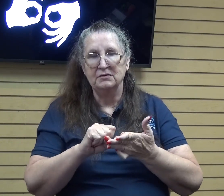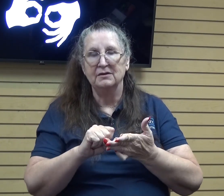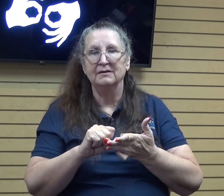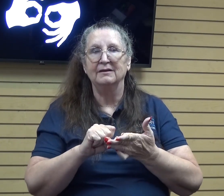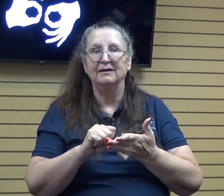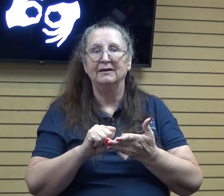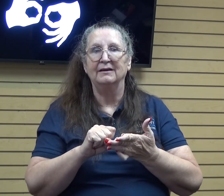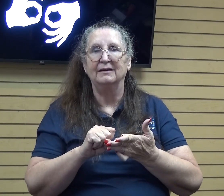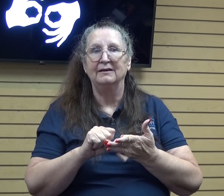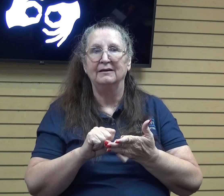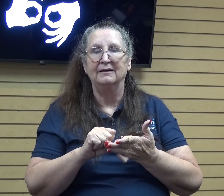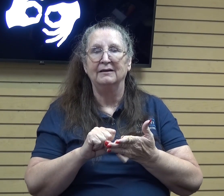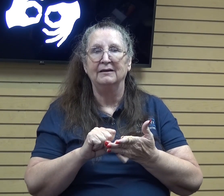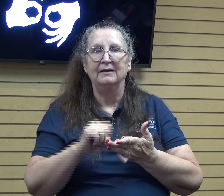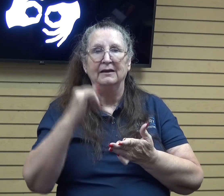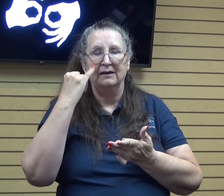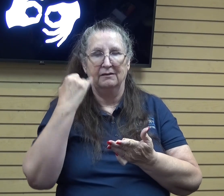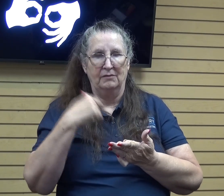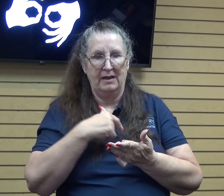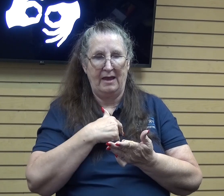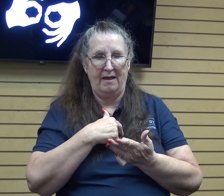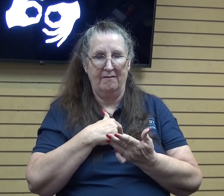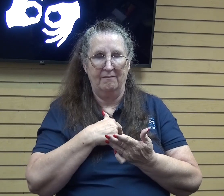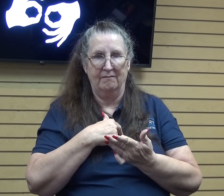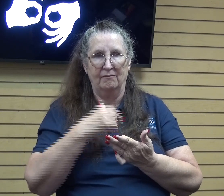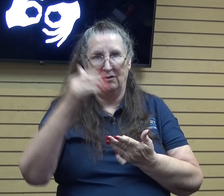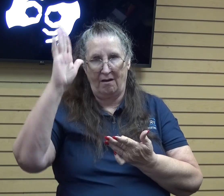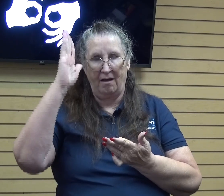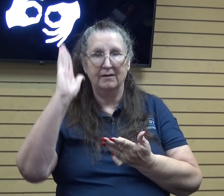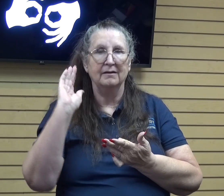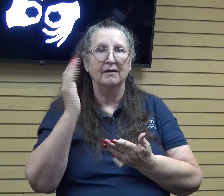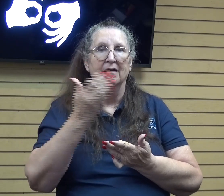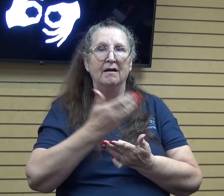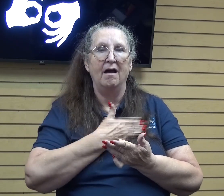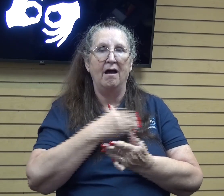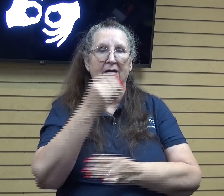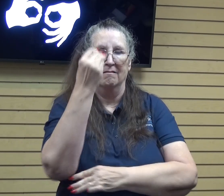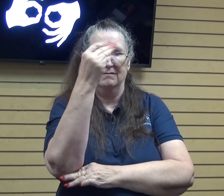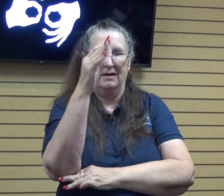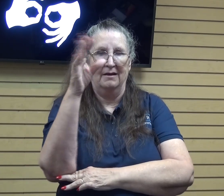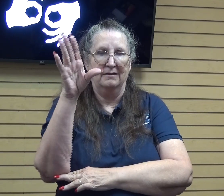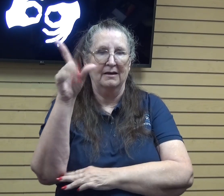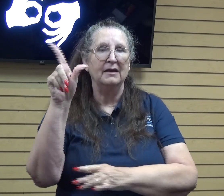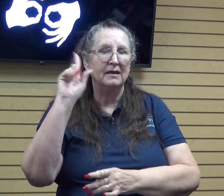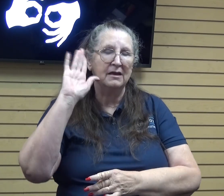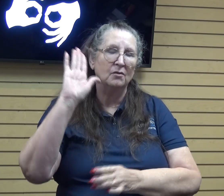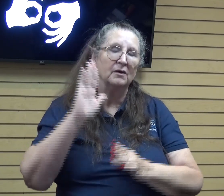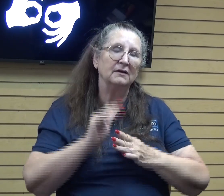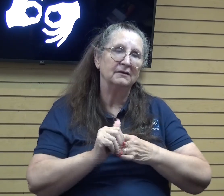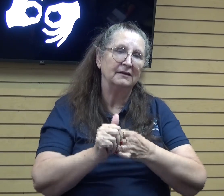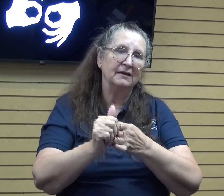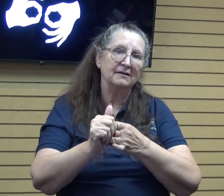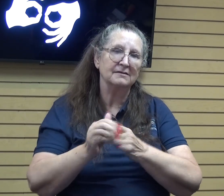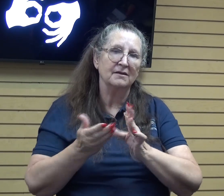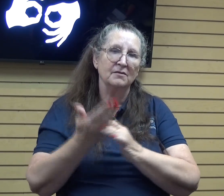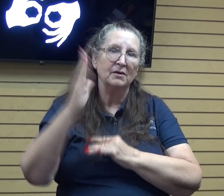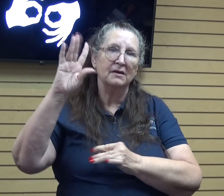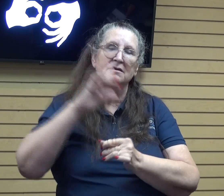even though if we have we know that god is our lighthouse that he will lead us through his promises safe